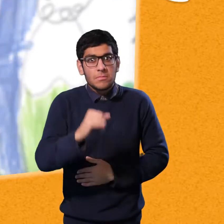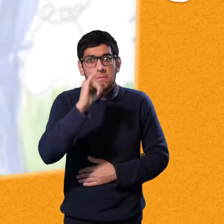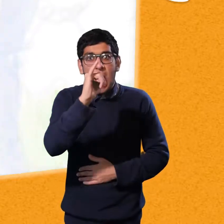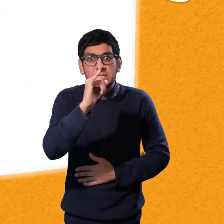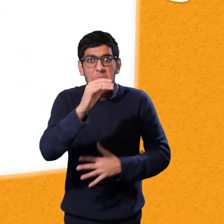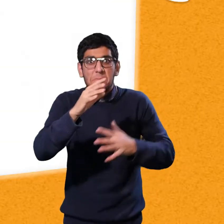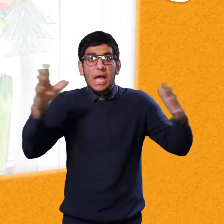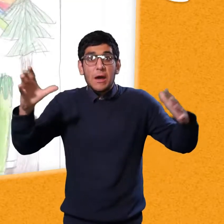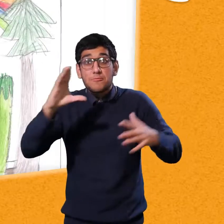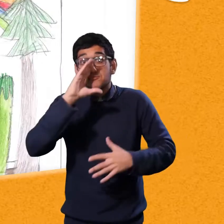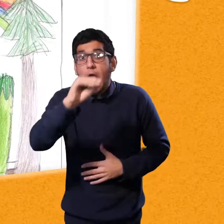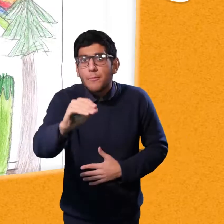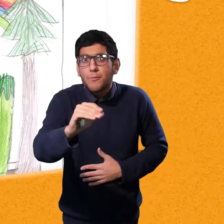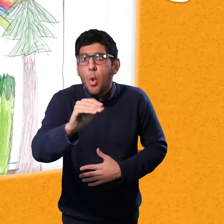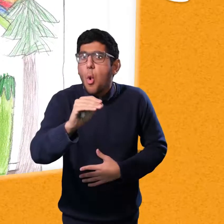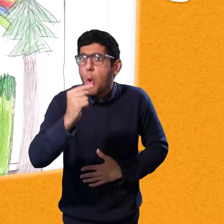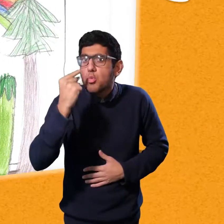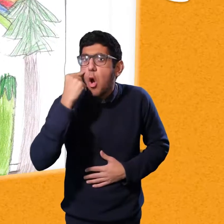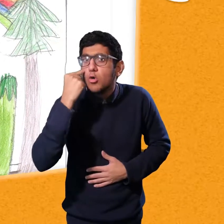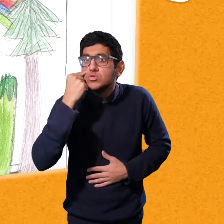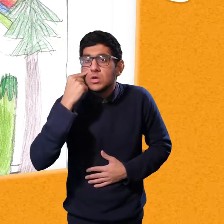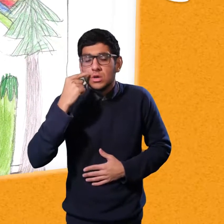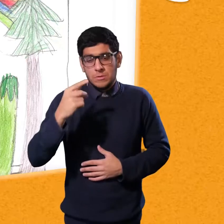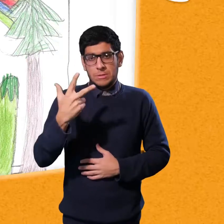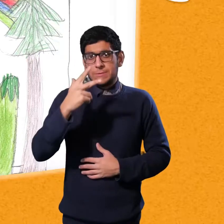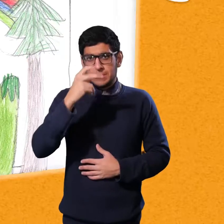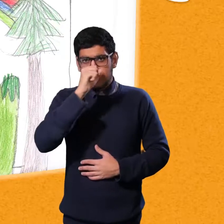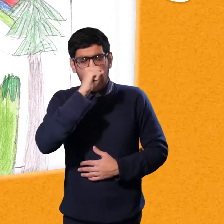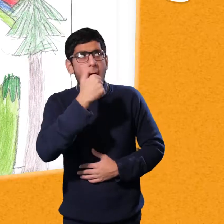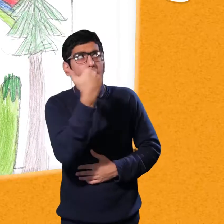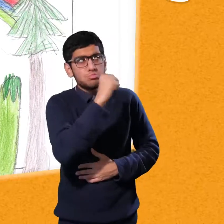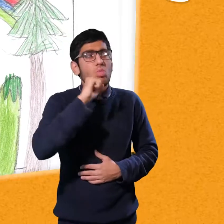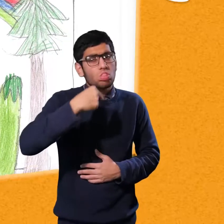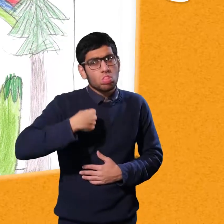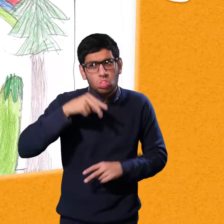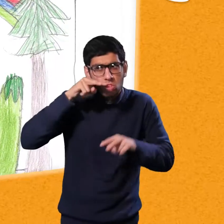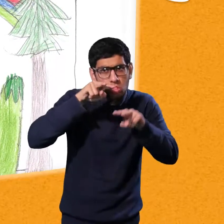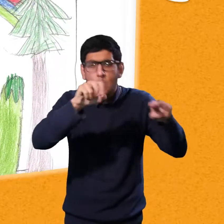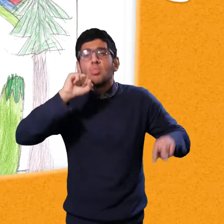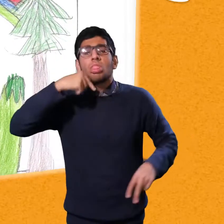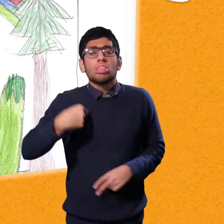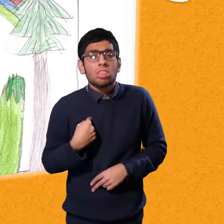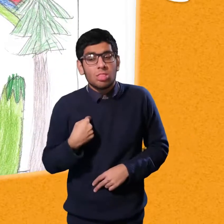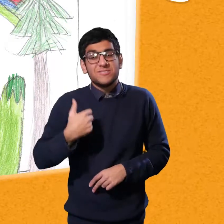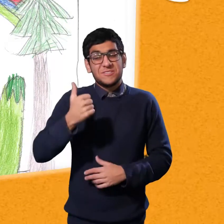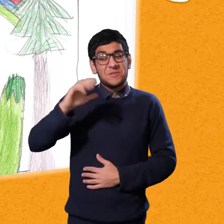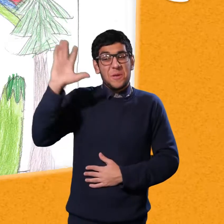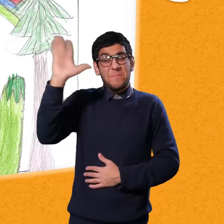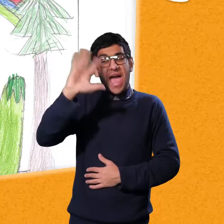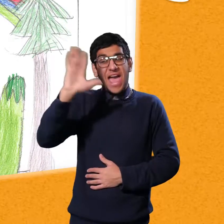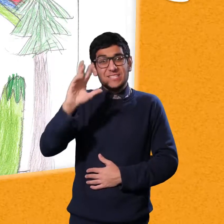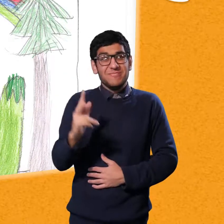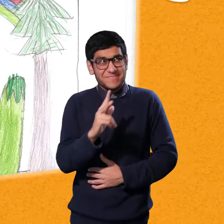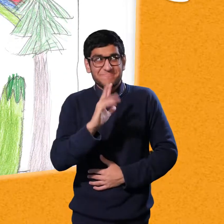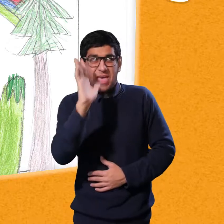watch out for the big bad wolf. Be careful. Okay, we will, we'll look out for the big bad